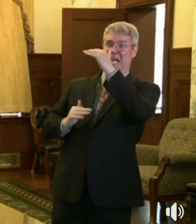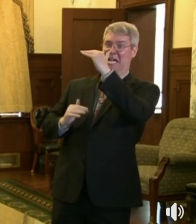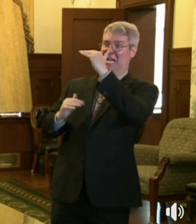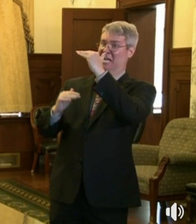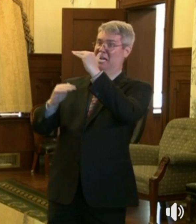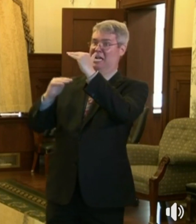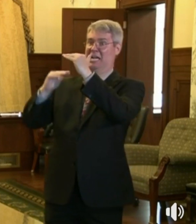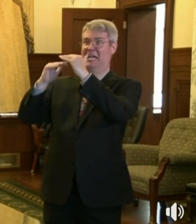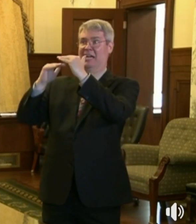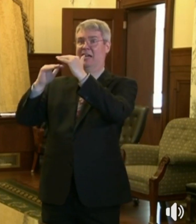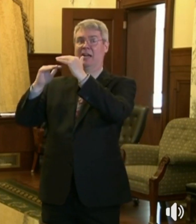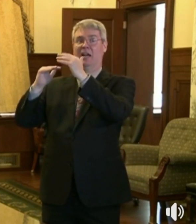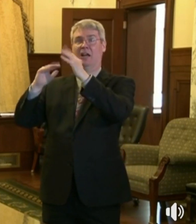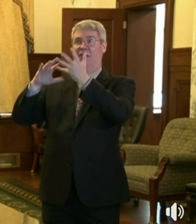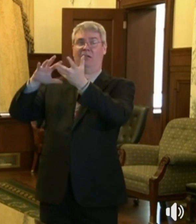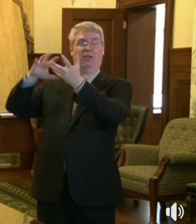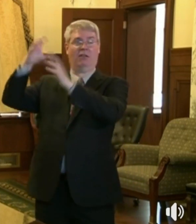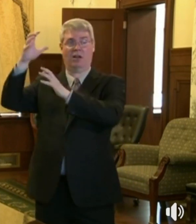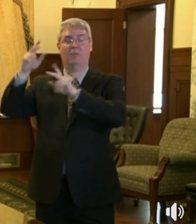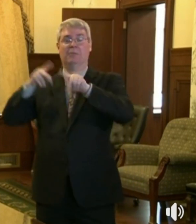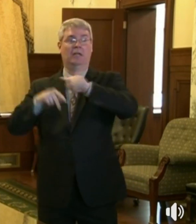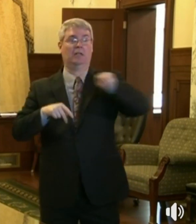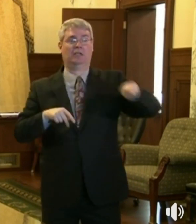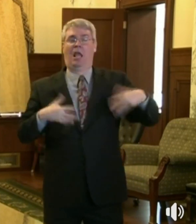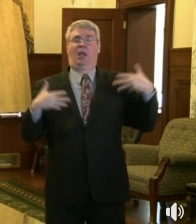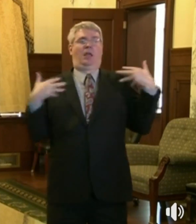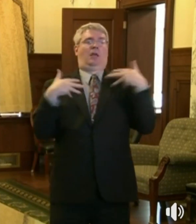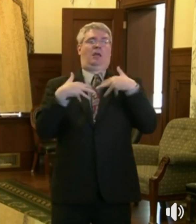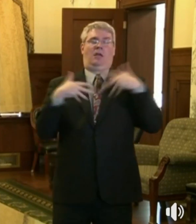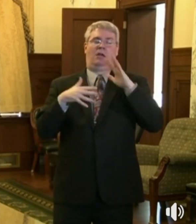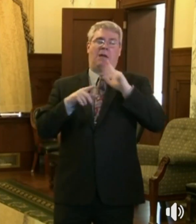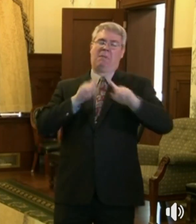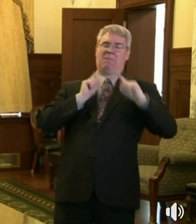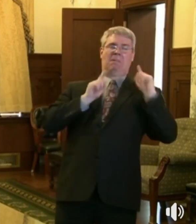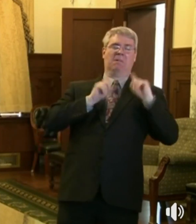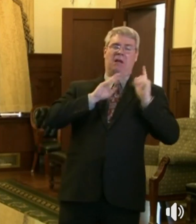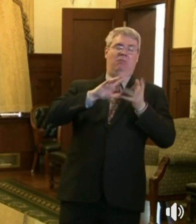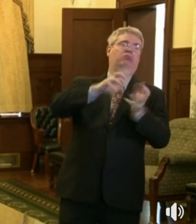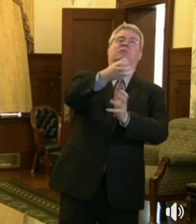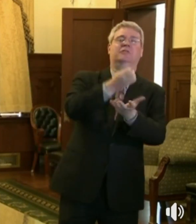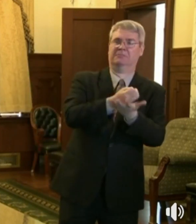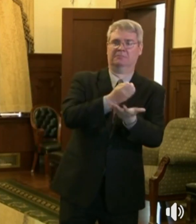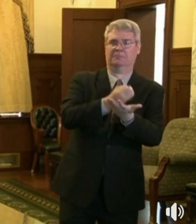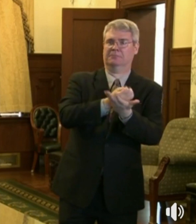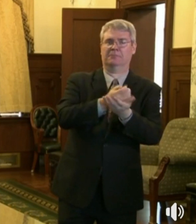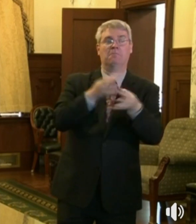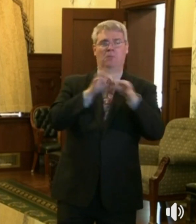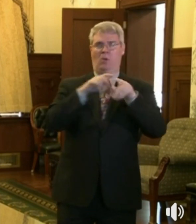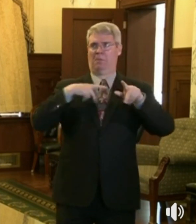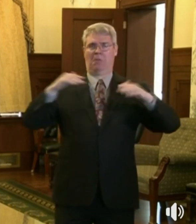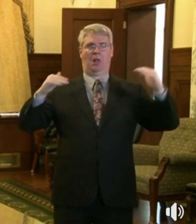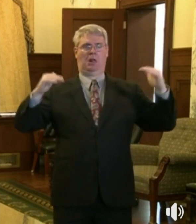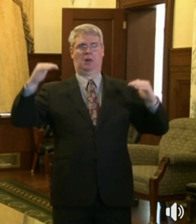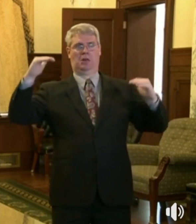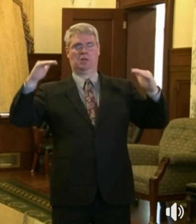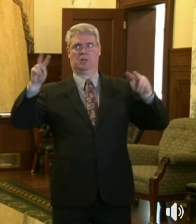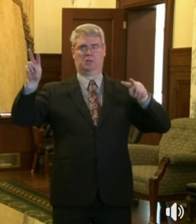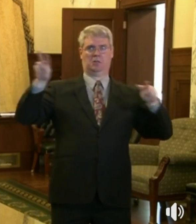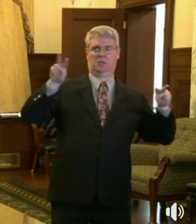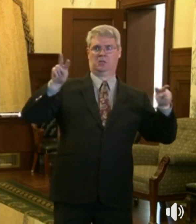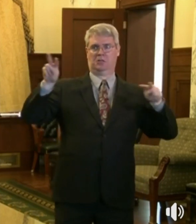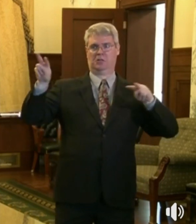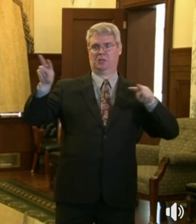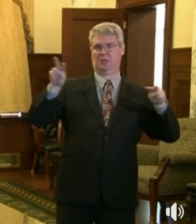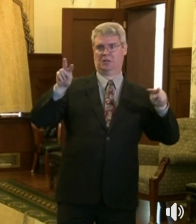until we we get a vaccine or herd immunity and herd immunity is a long